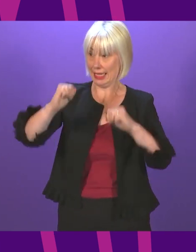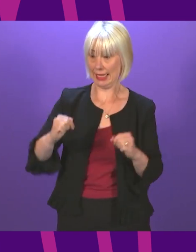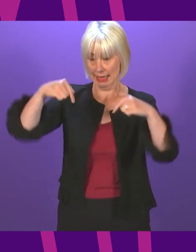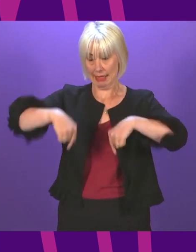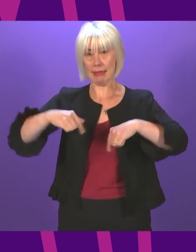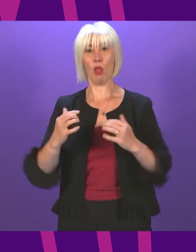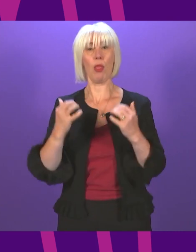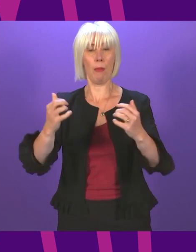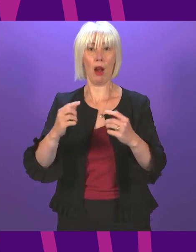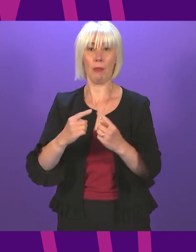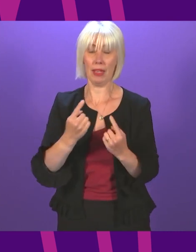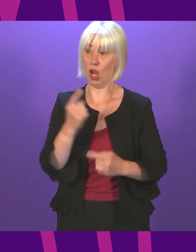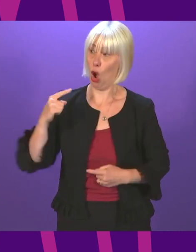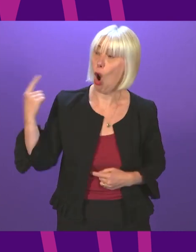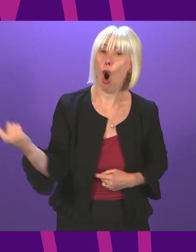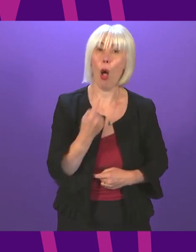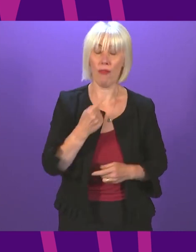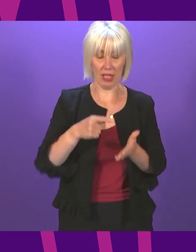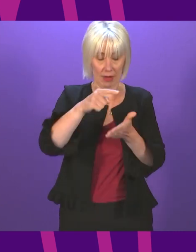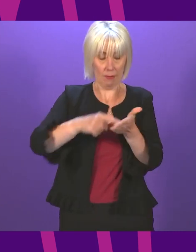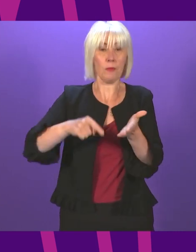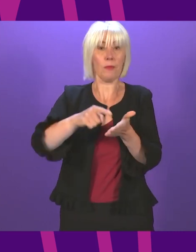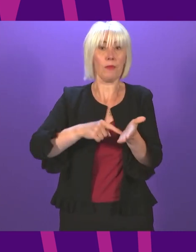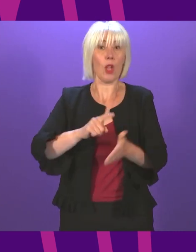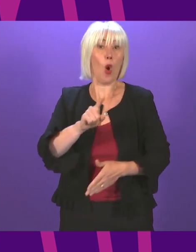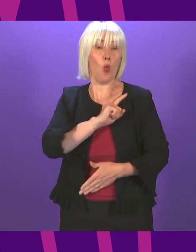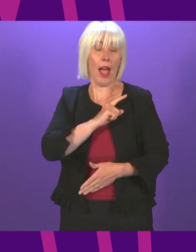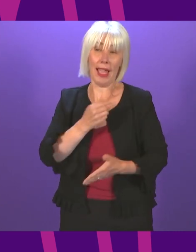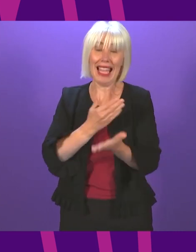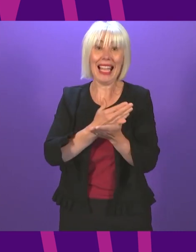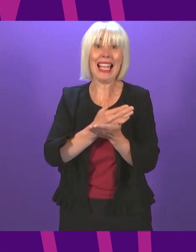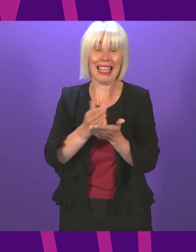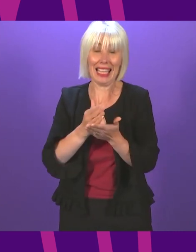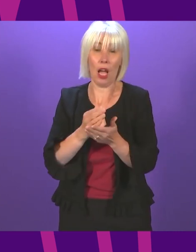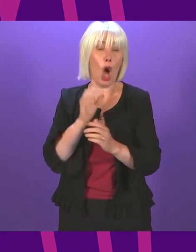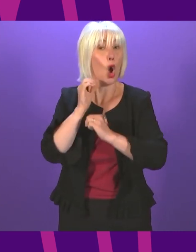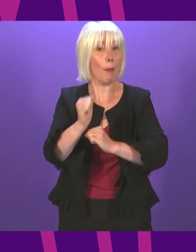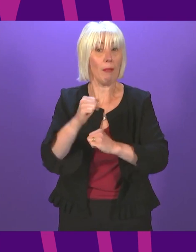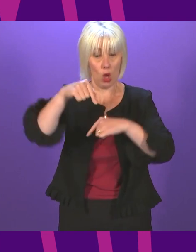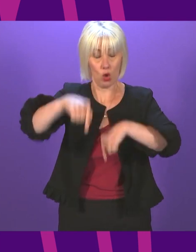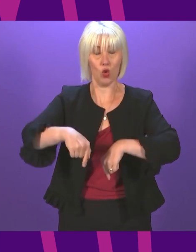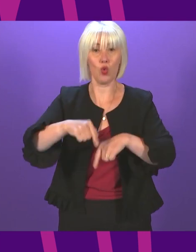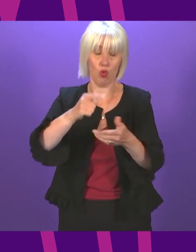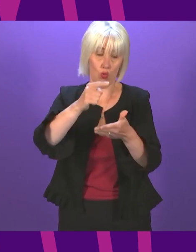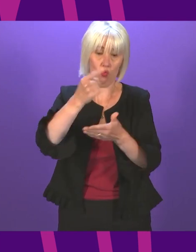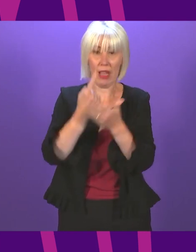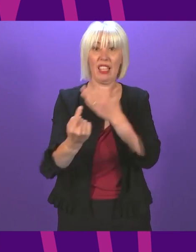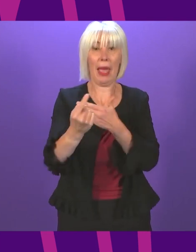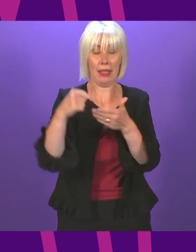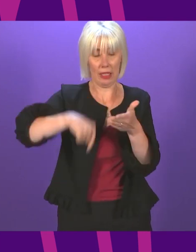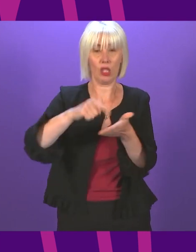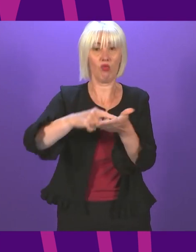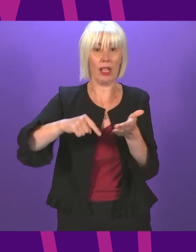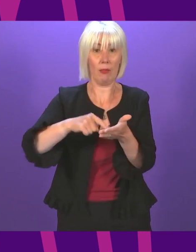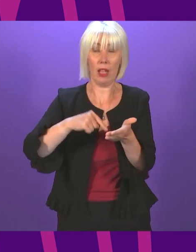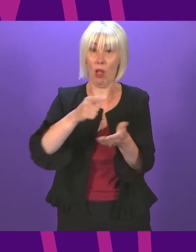And each one of us was elected on a clear commitment to an independence referendum. But just as the mandate is